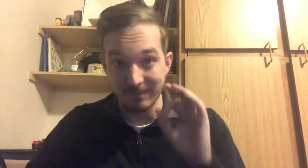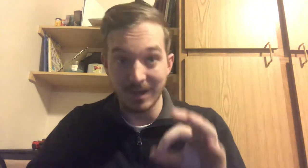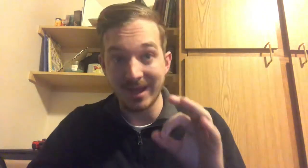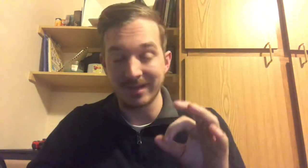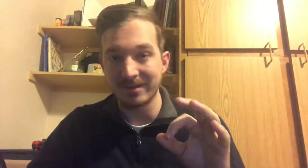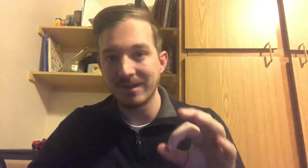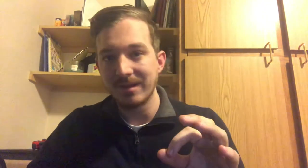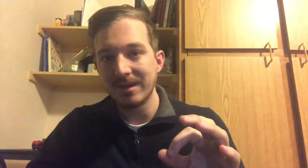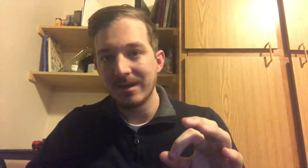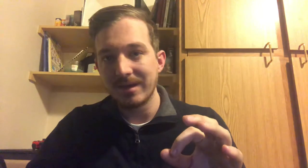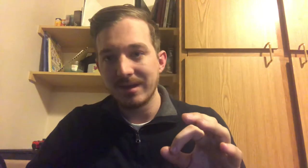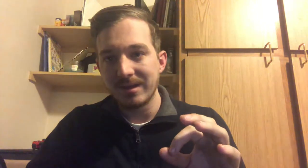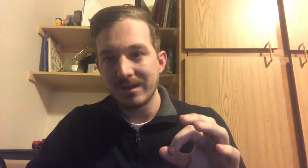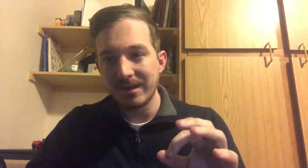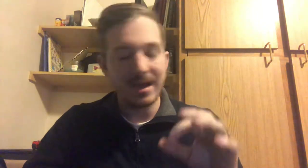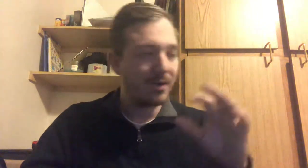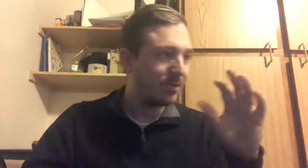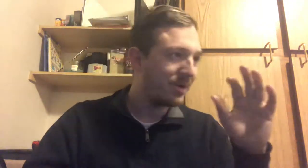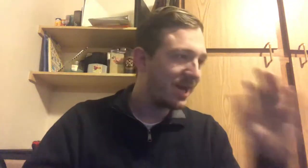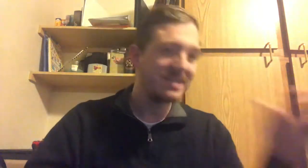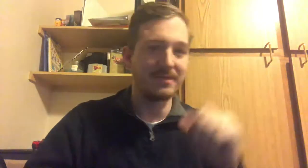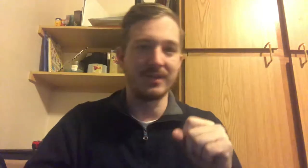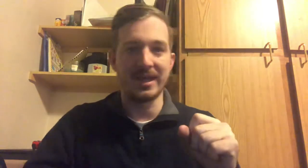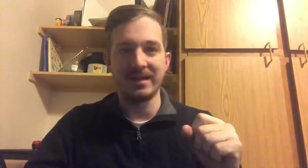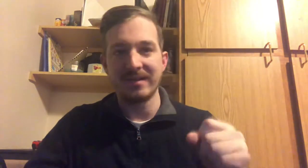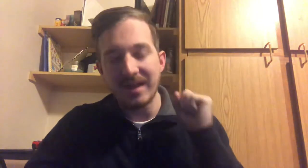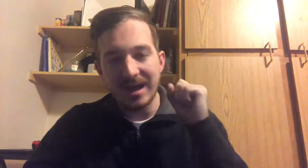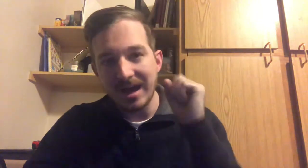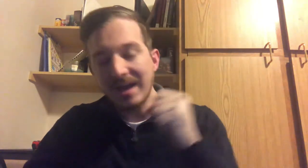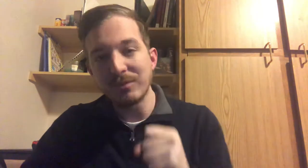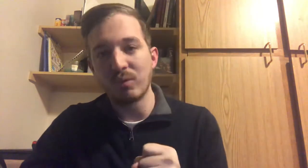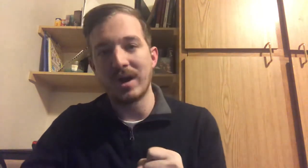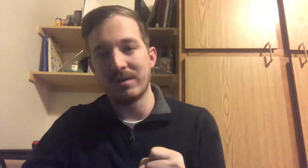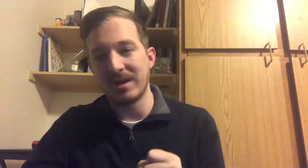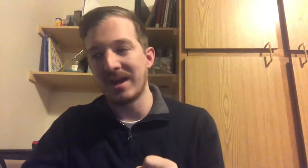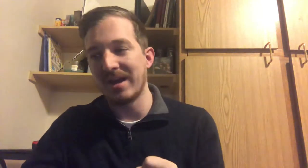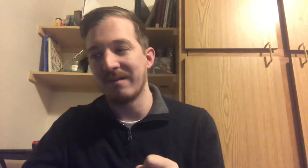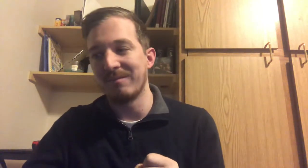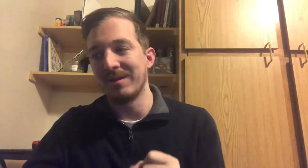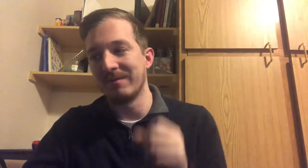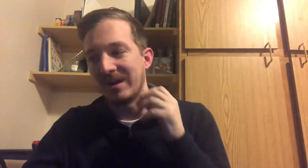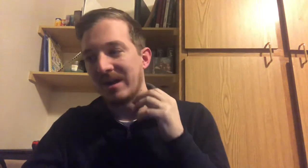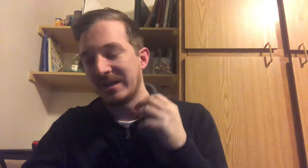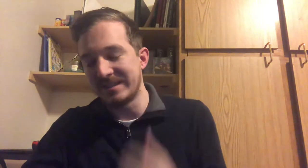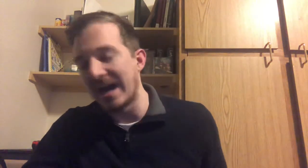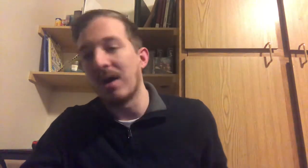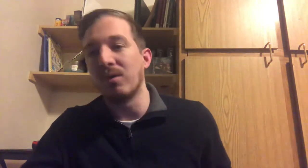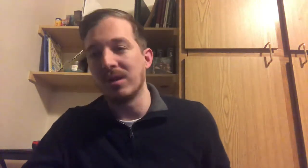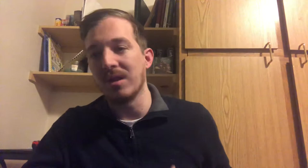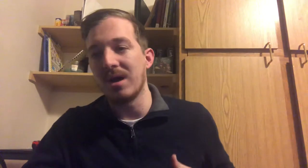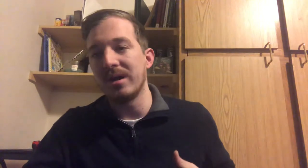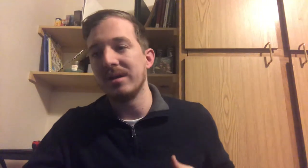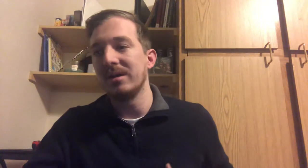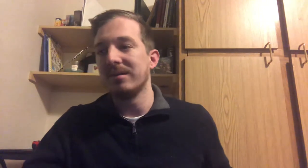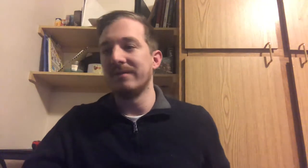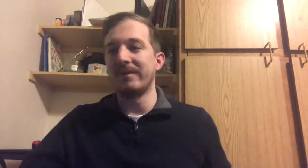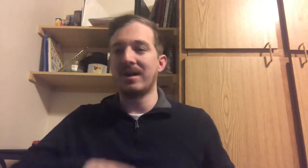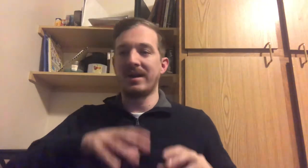mind. Now, as of late, I'm aware that I have been very down a lot, very